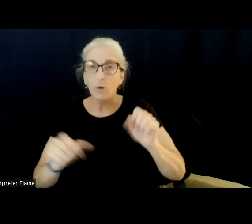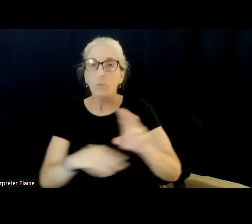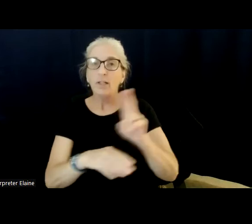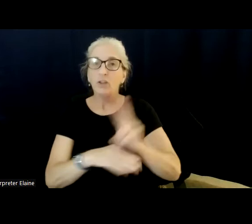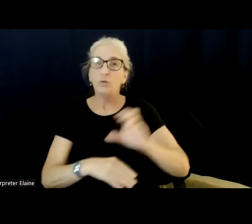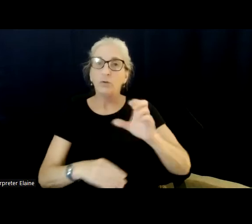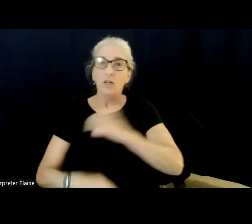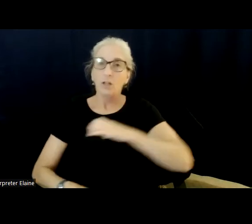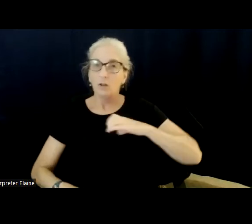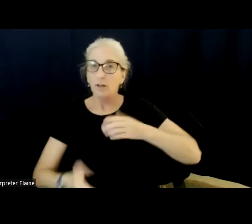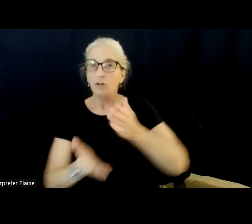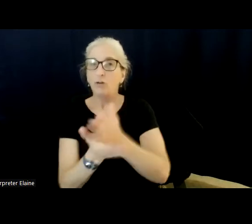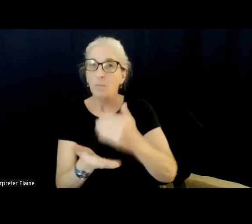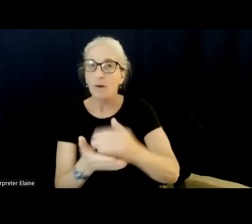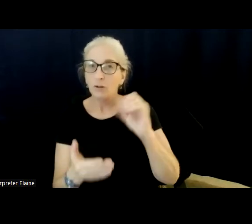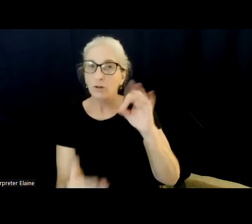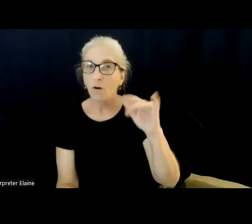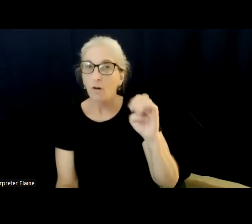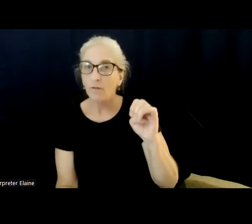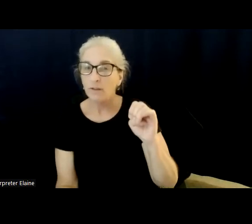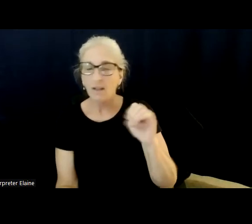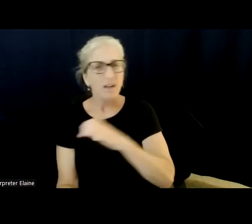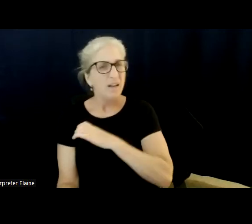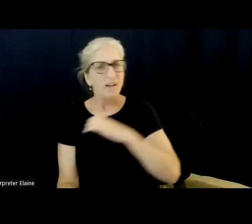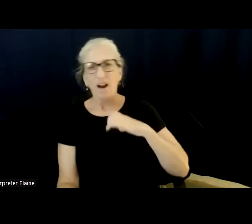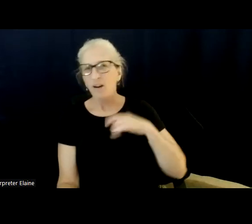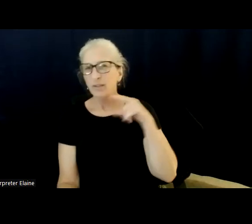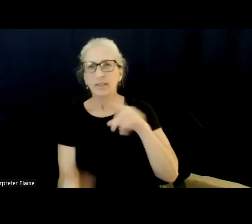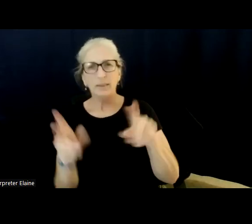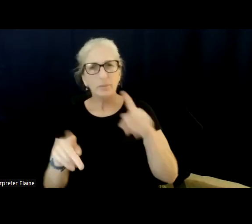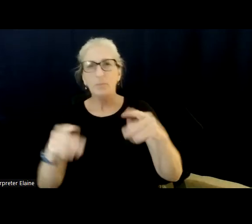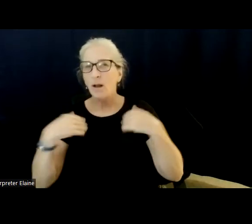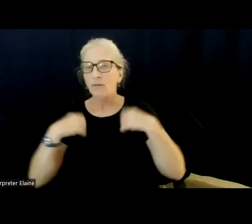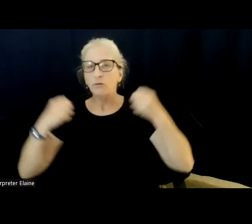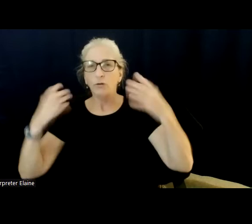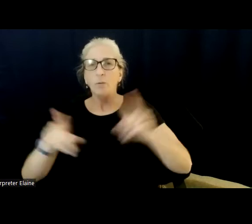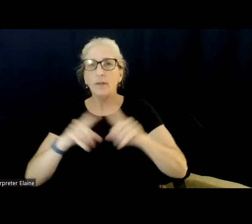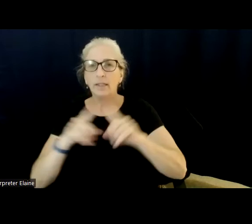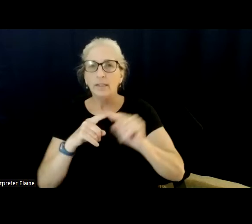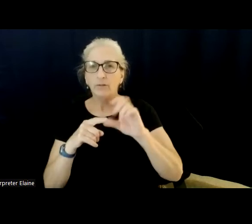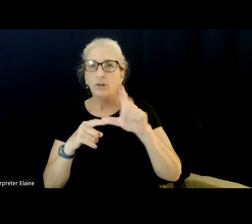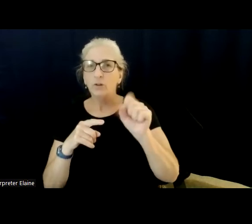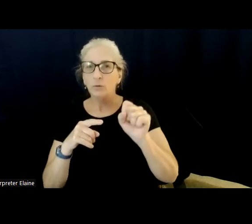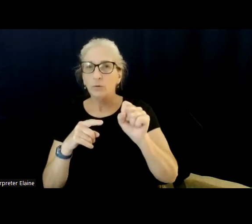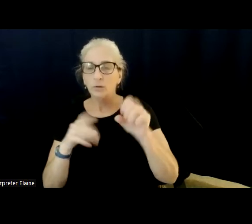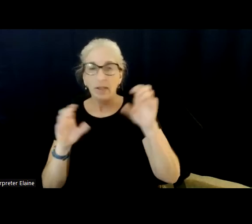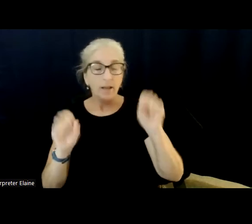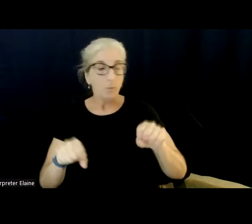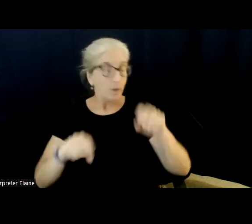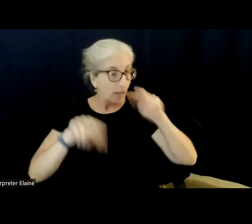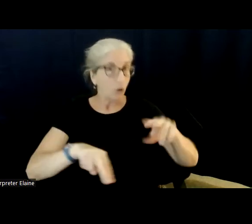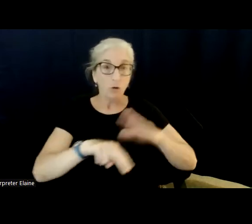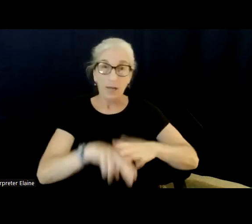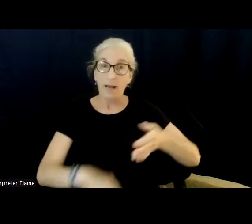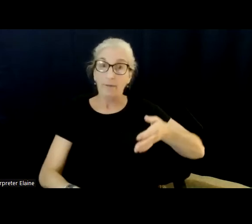many tools that a member of Congress has, and we can examine the costs and the benefits to making these